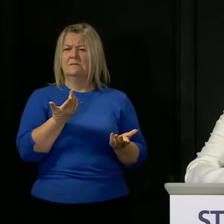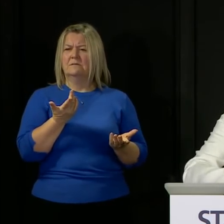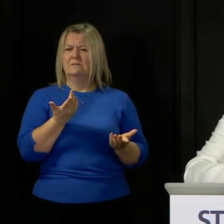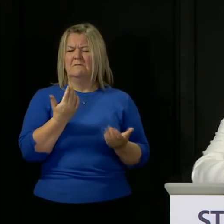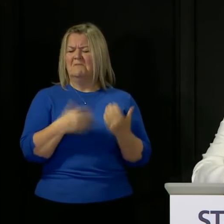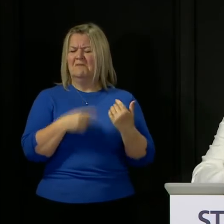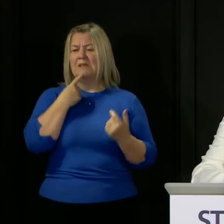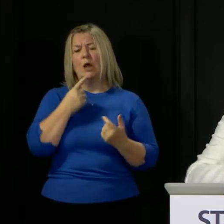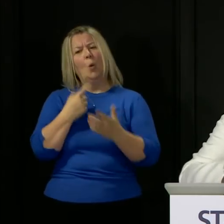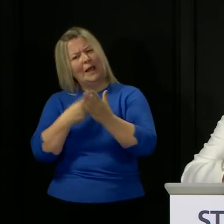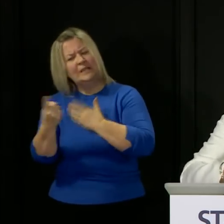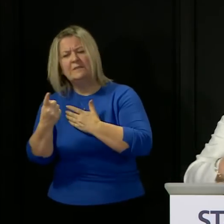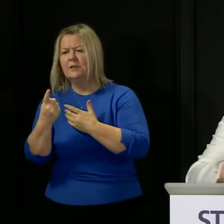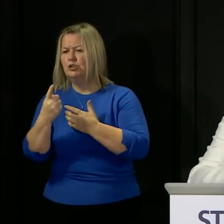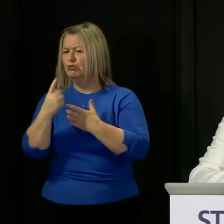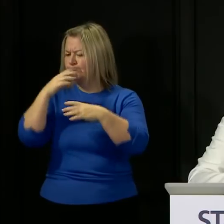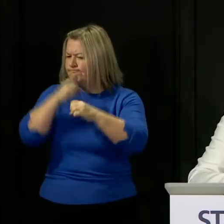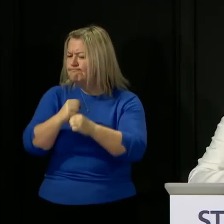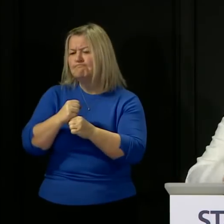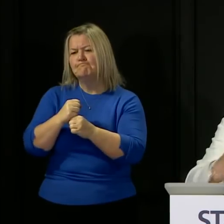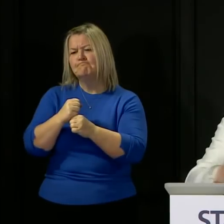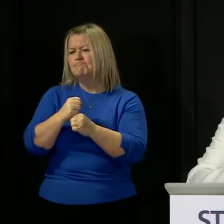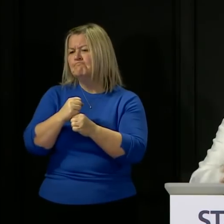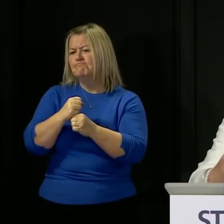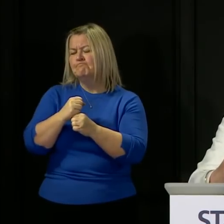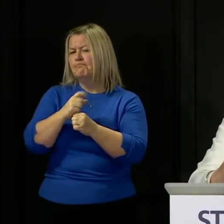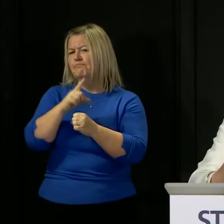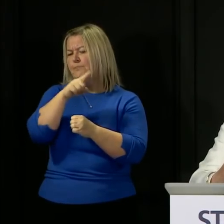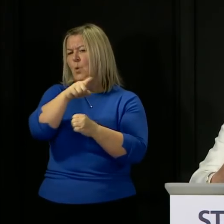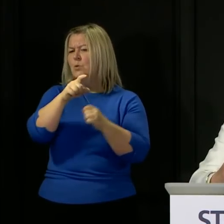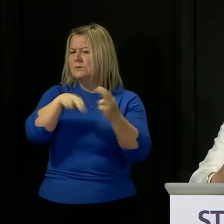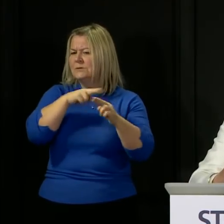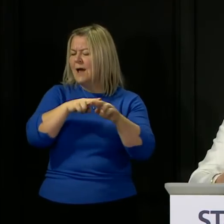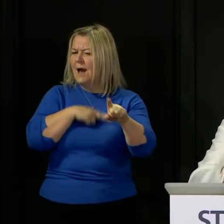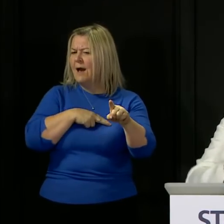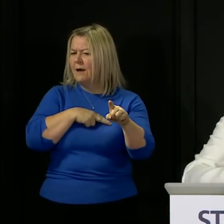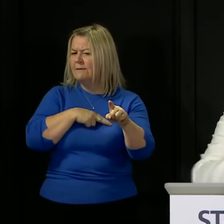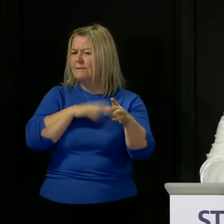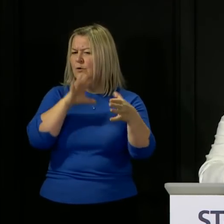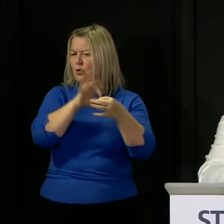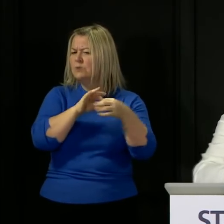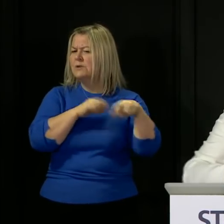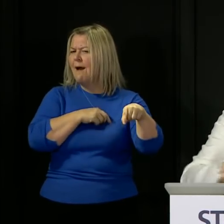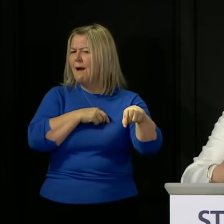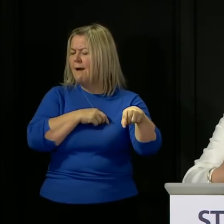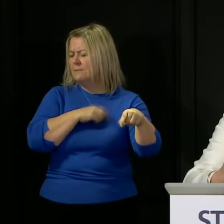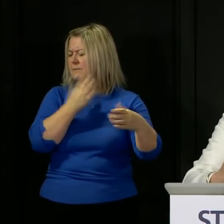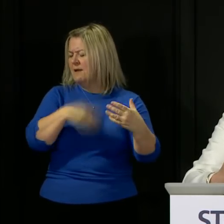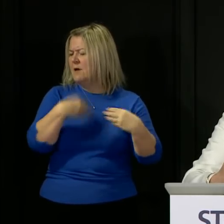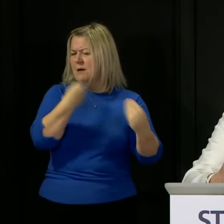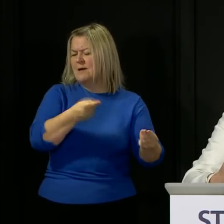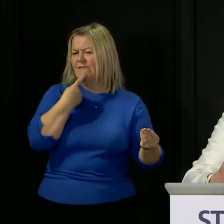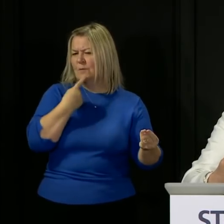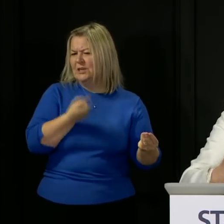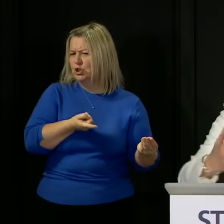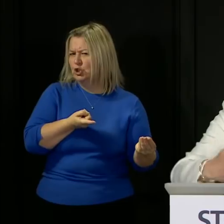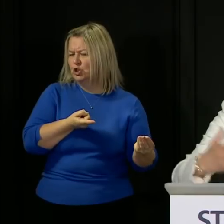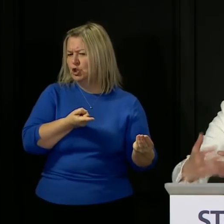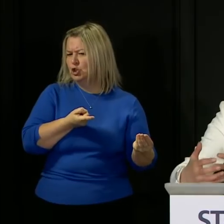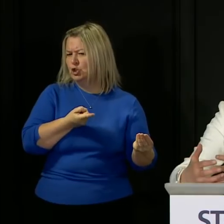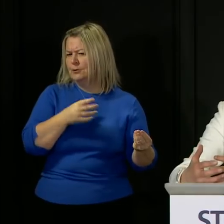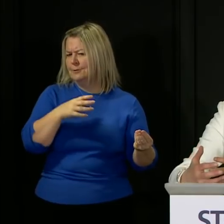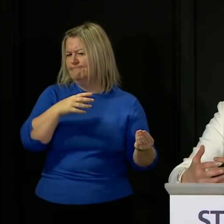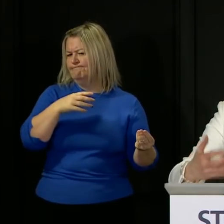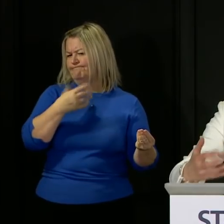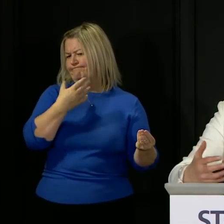contact tracers what I said was it's for contact tracers using the standard definitions of contact to decide then based on the information they're given who